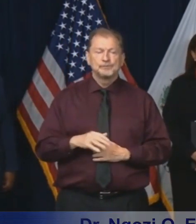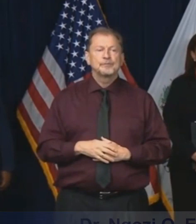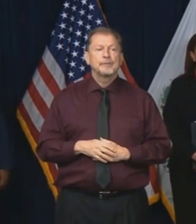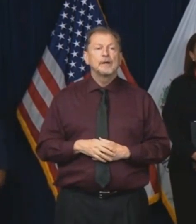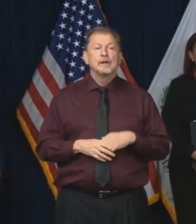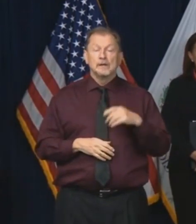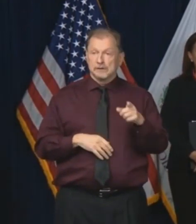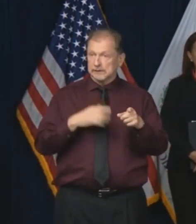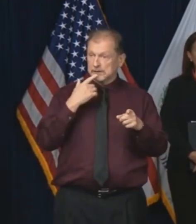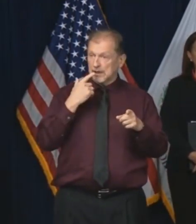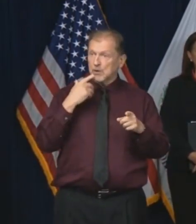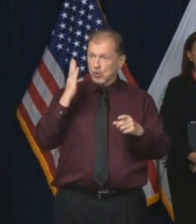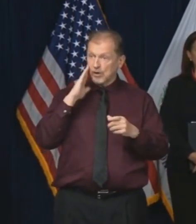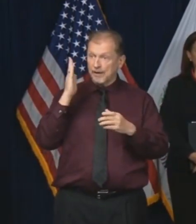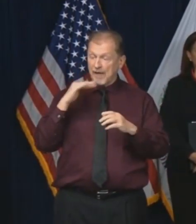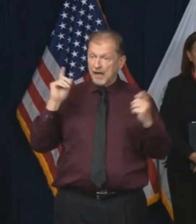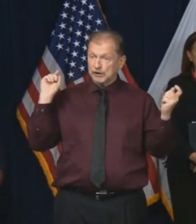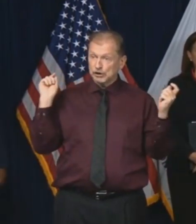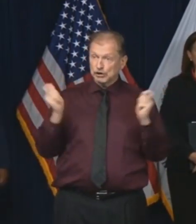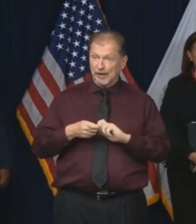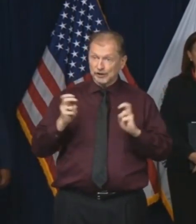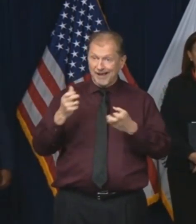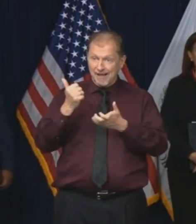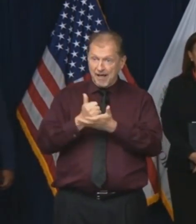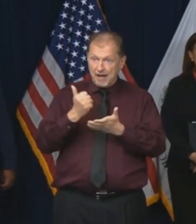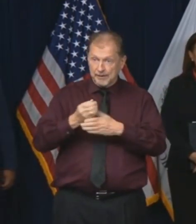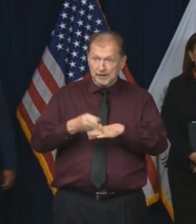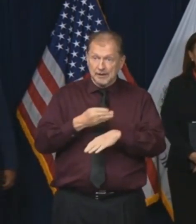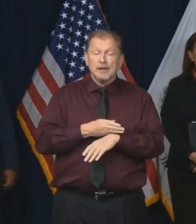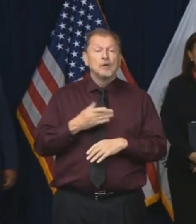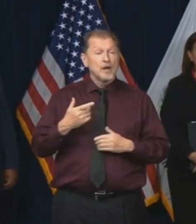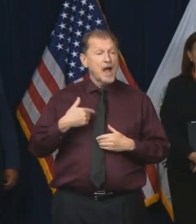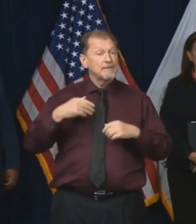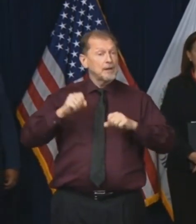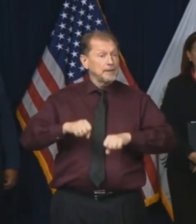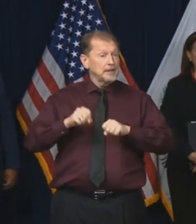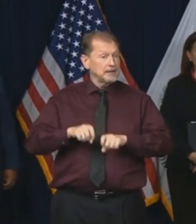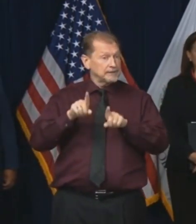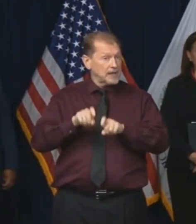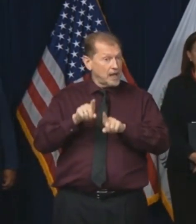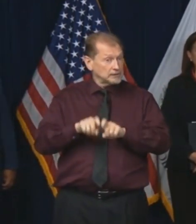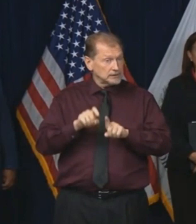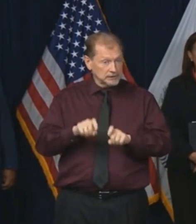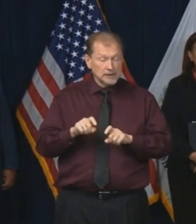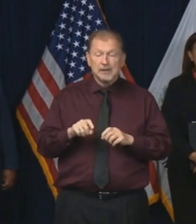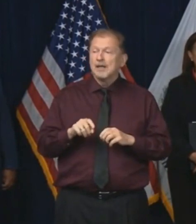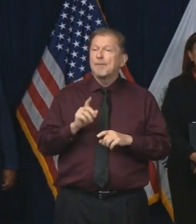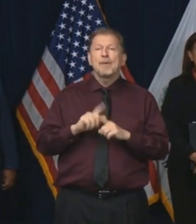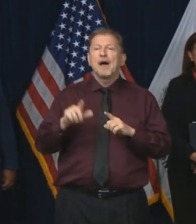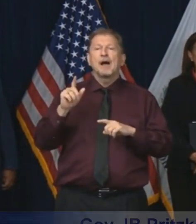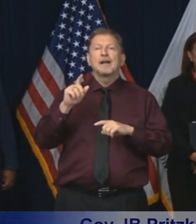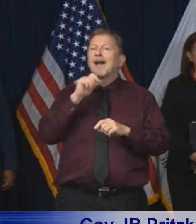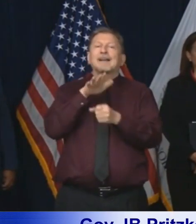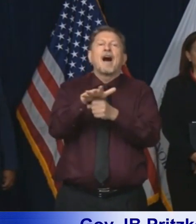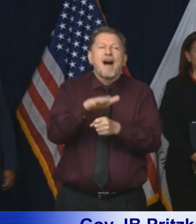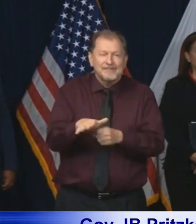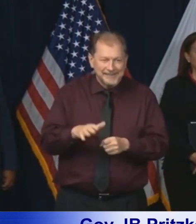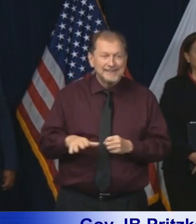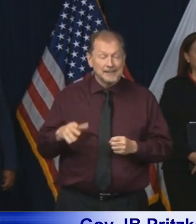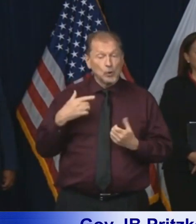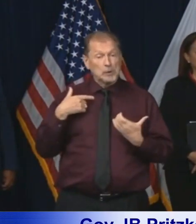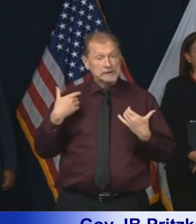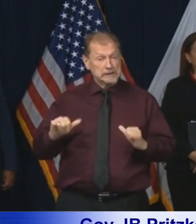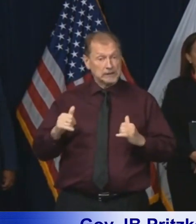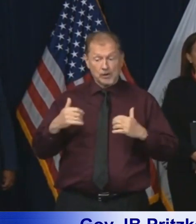you said, is it a game changer? Dr. First of all, they have the ability to do this test today. It's not in mass form, so we can't do it as many